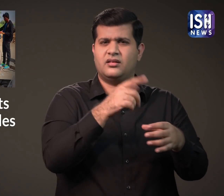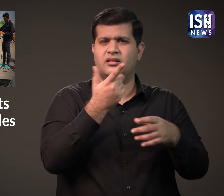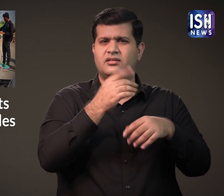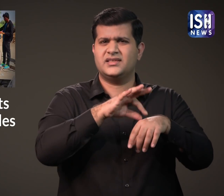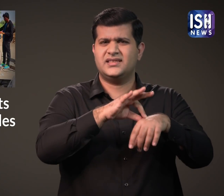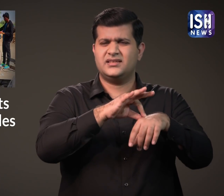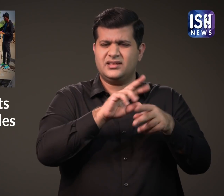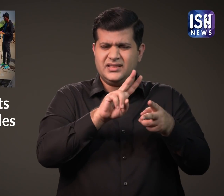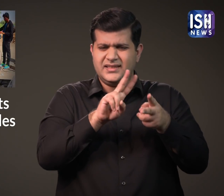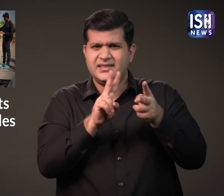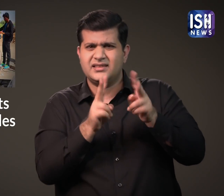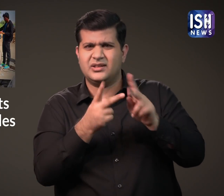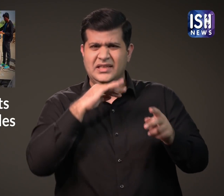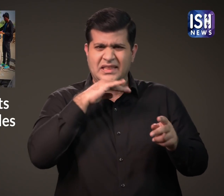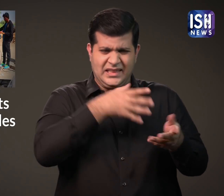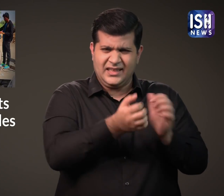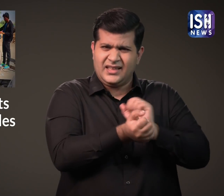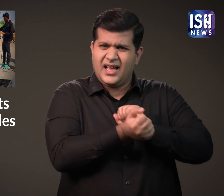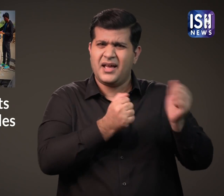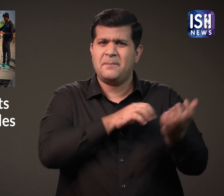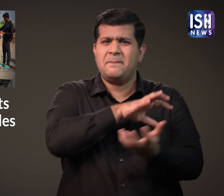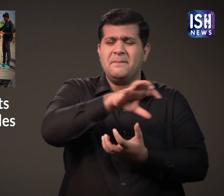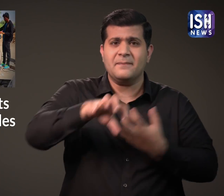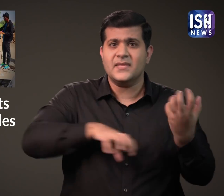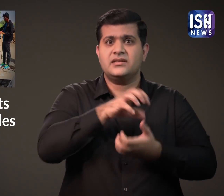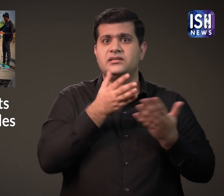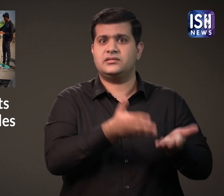innumerable skin and a variety of other disorders.